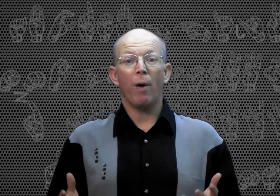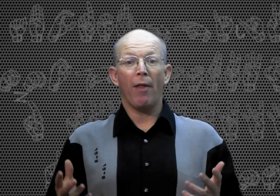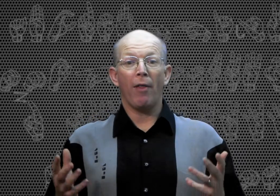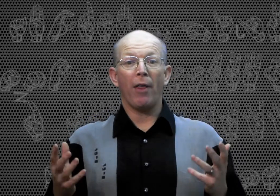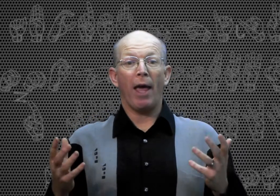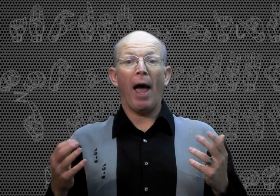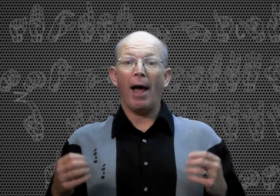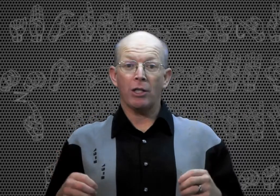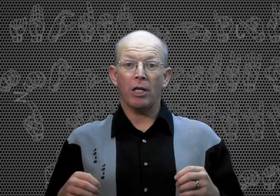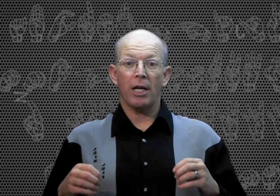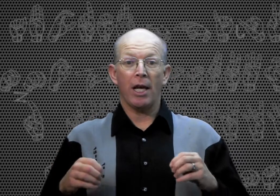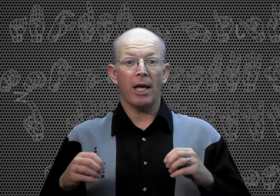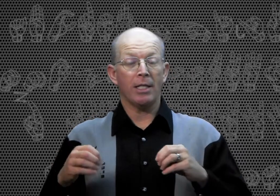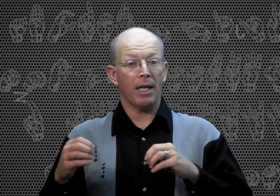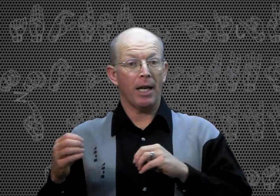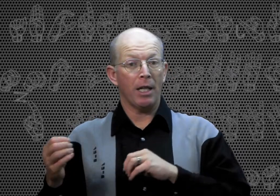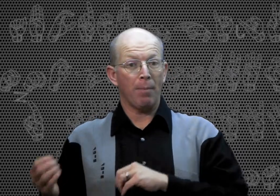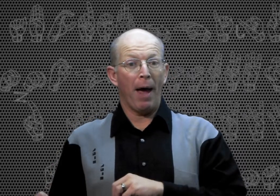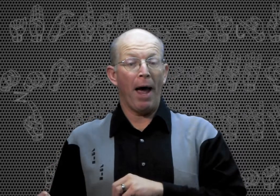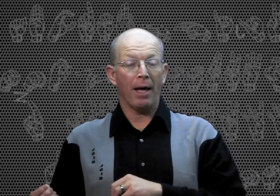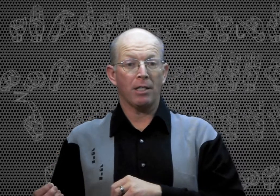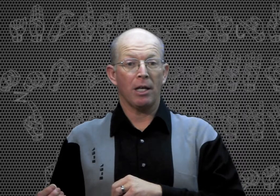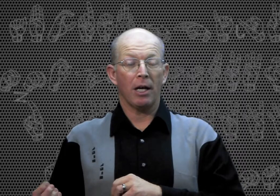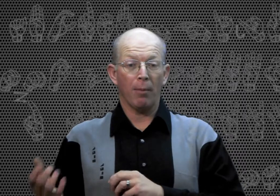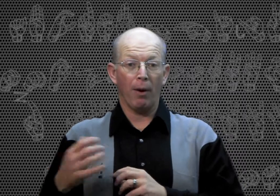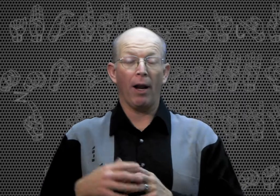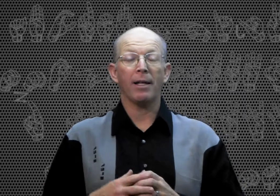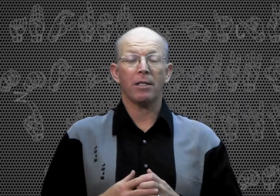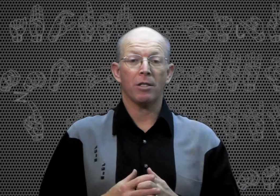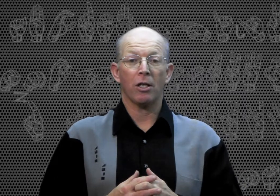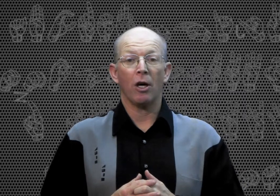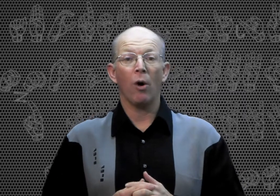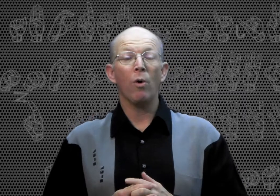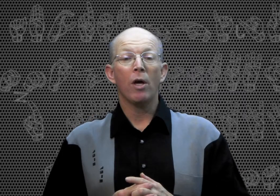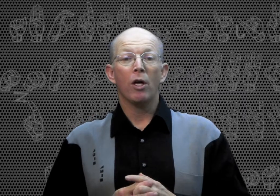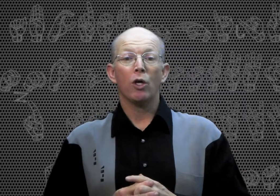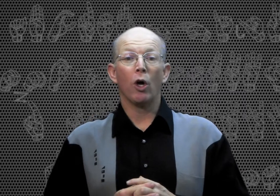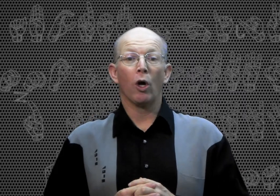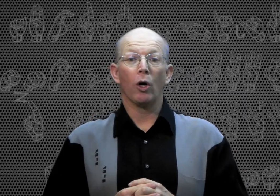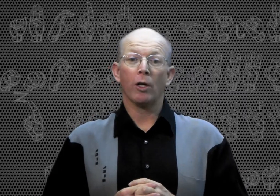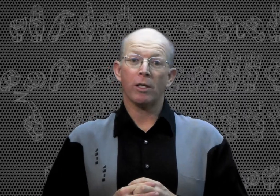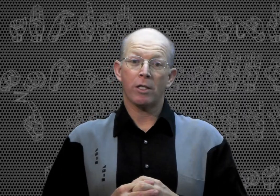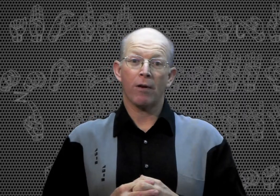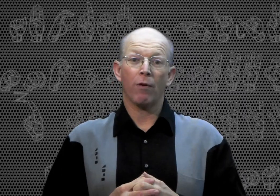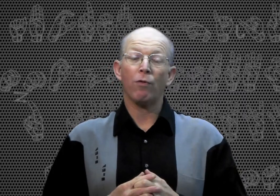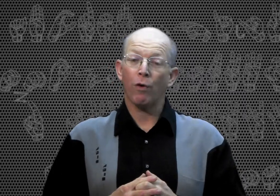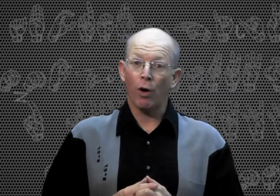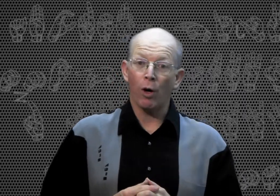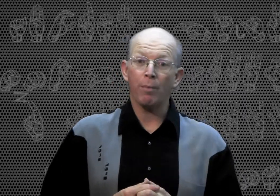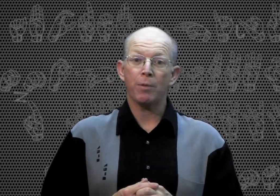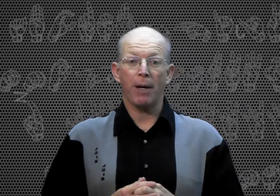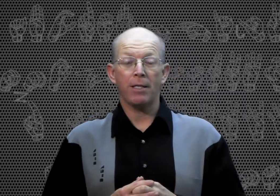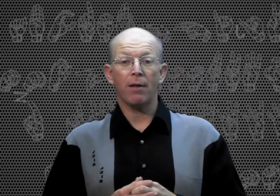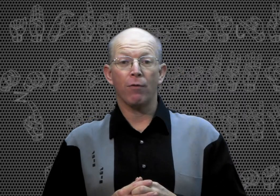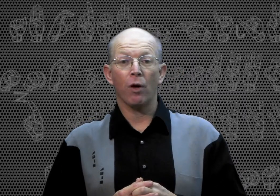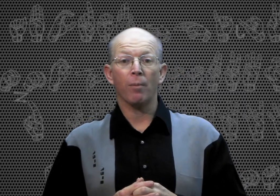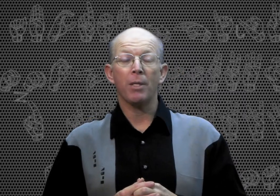whether the action is in the past. A couple of lessons ago, you learned several verbs, basic verbs,